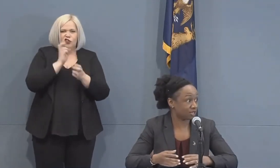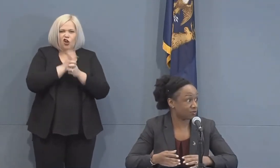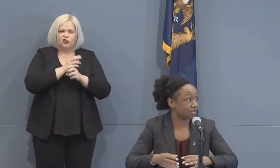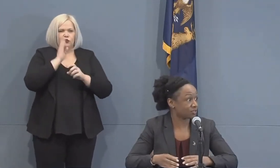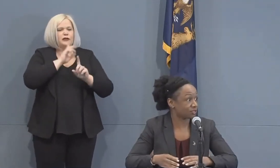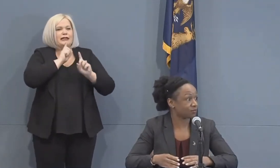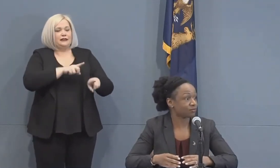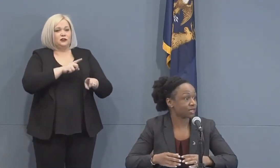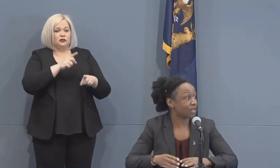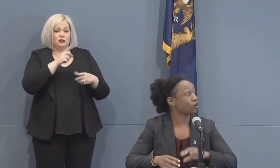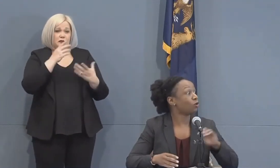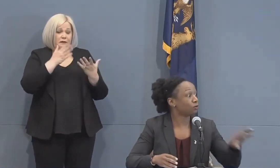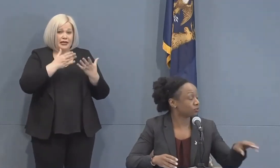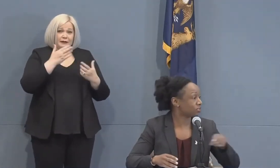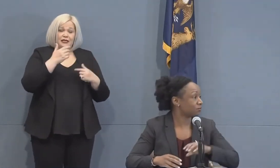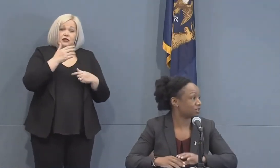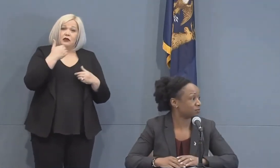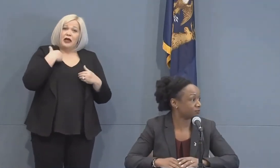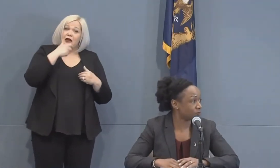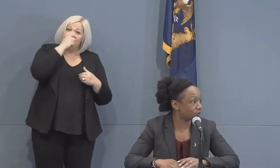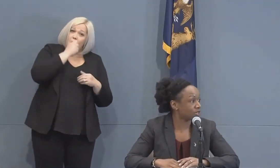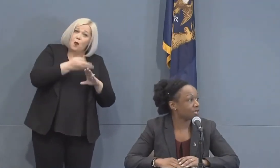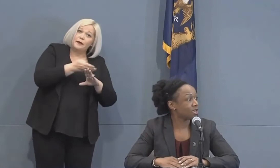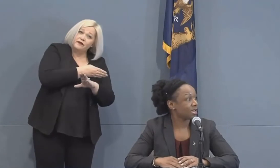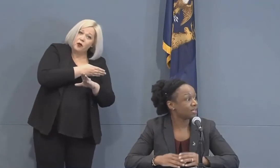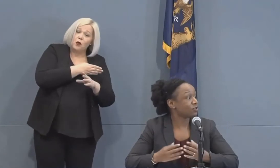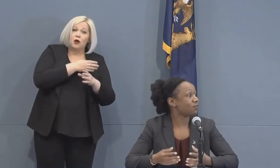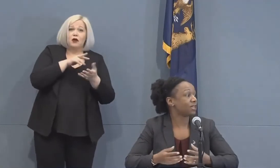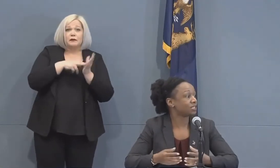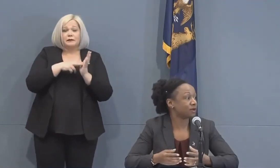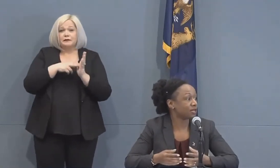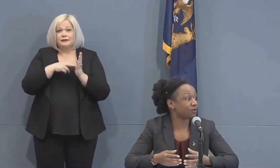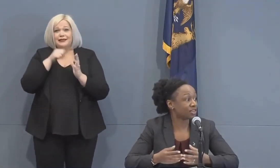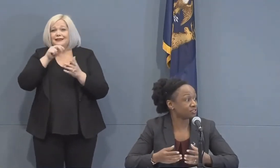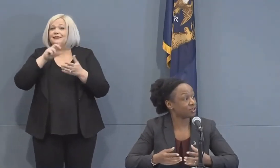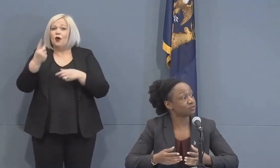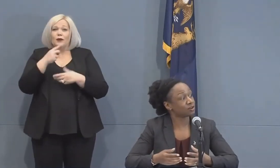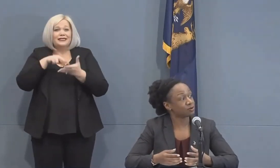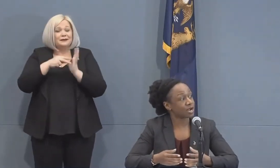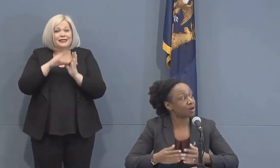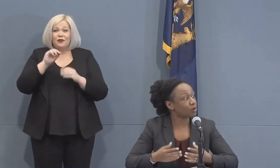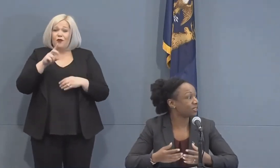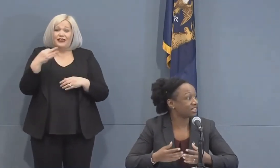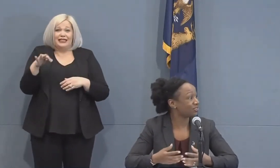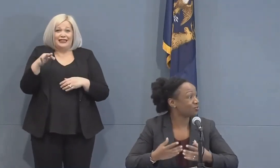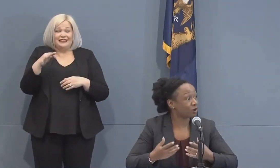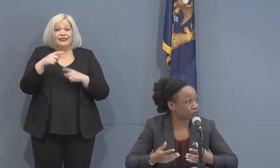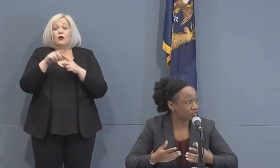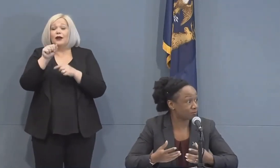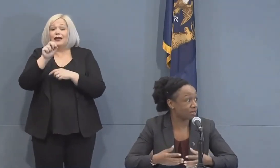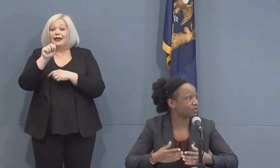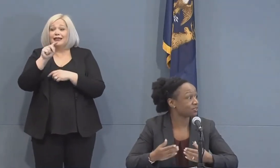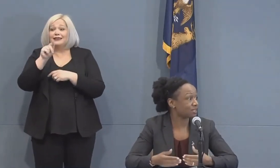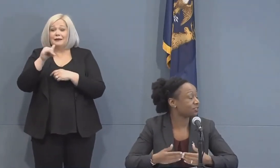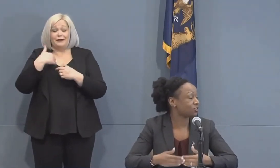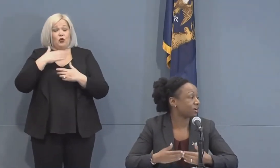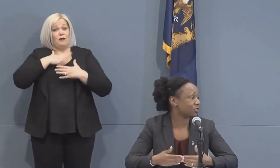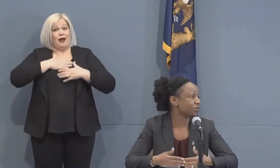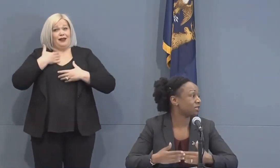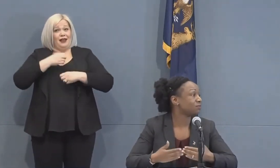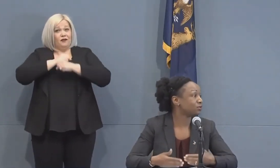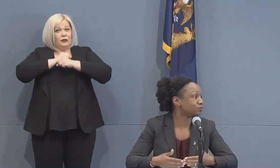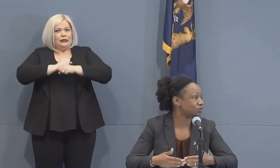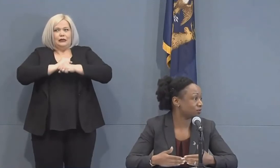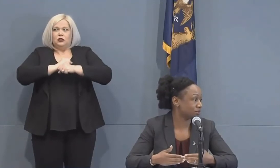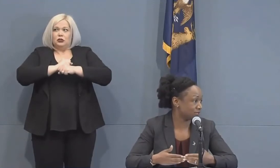antibody doesn't mean you actually had a cold or something before and if you have the antibody we actually don't know how well it even works to be able to say that